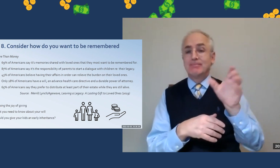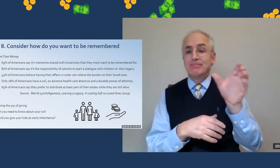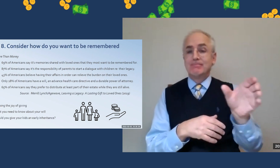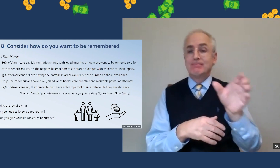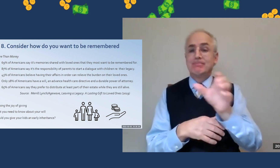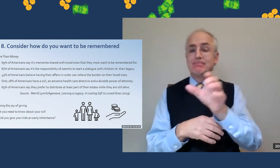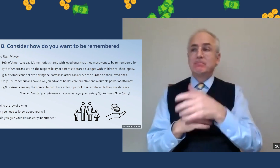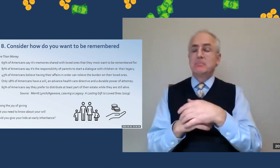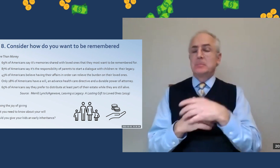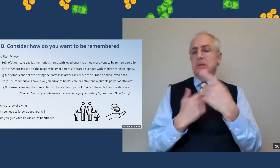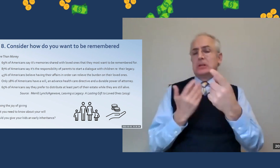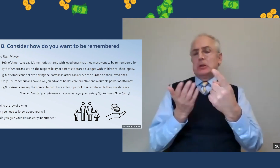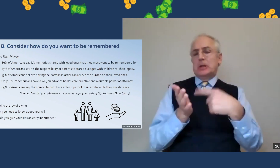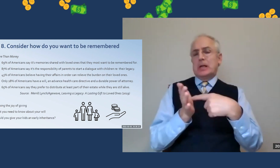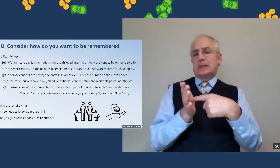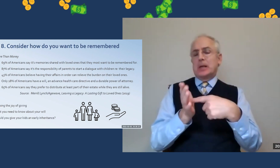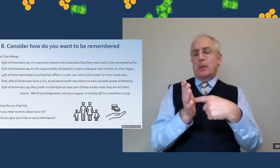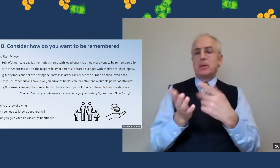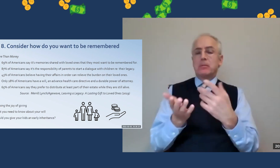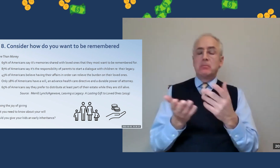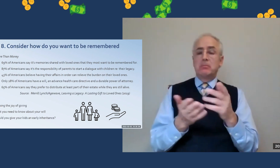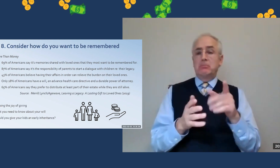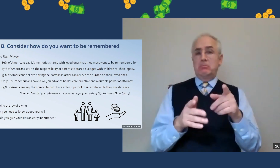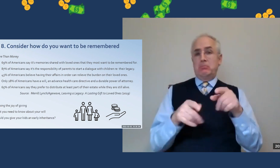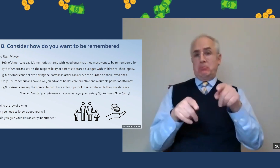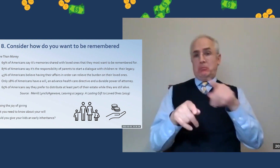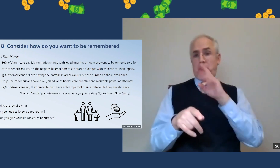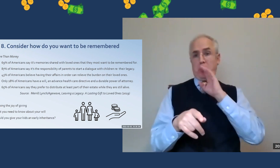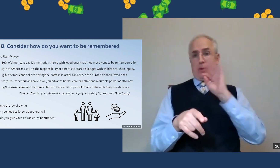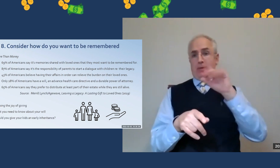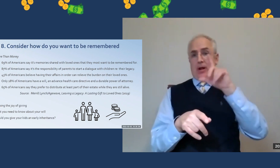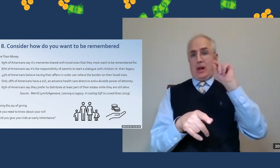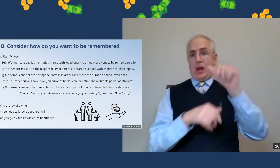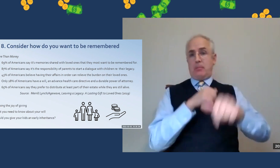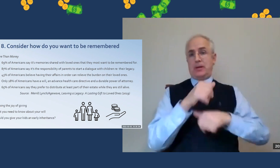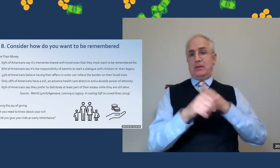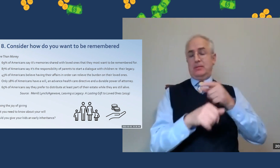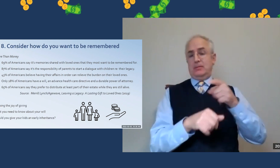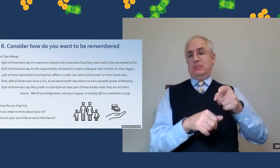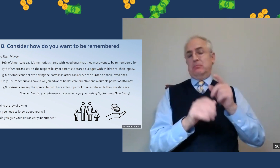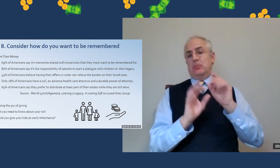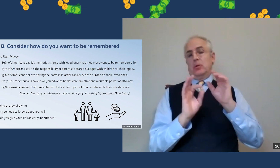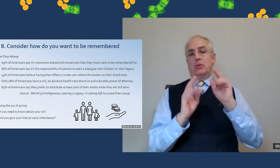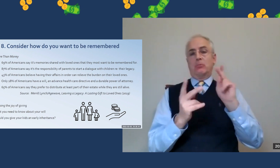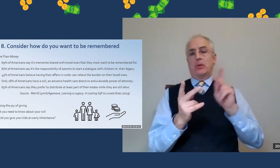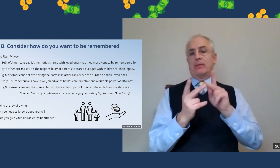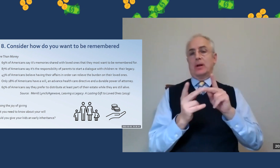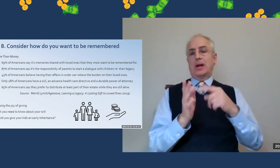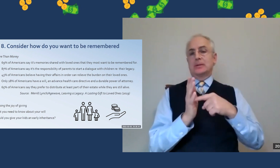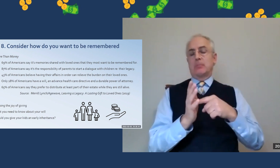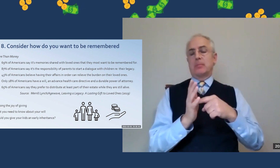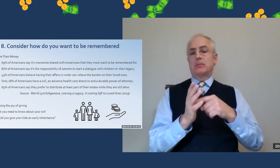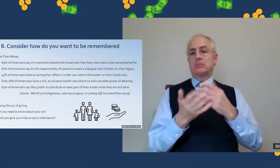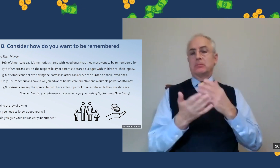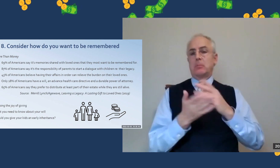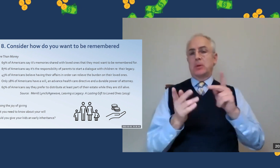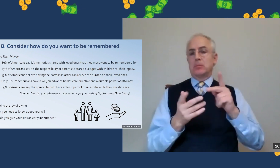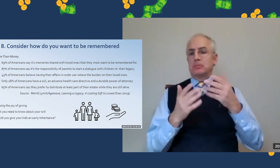It might be setting up a state endowment. I mean, there's a variety of examples for what that could look like. For Gallaudet alumni, a perfect